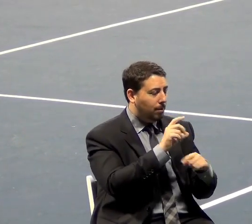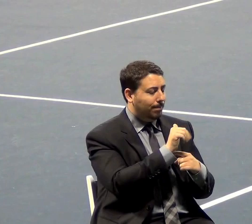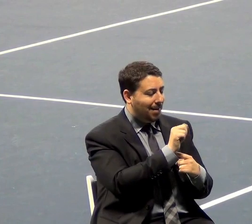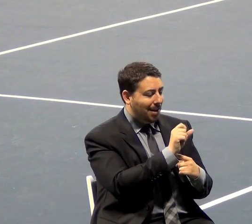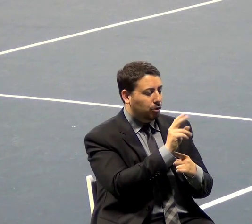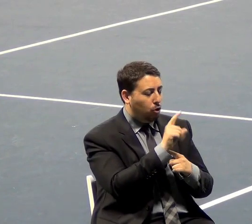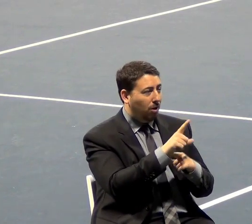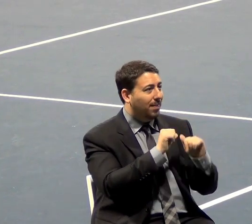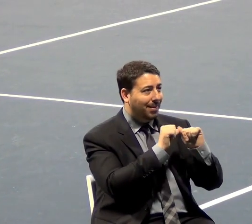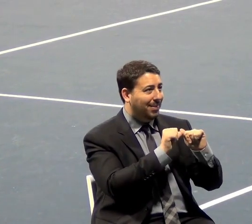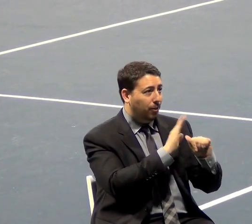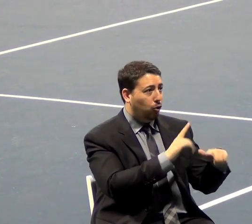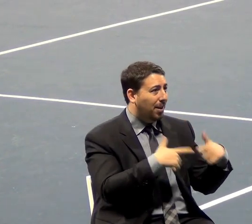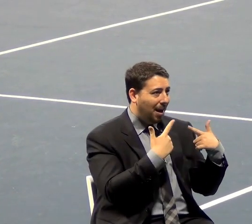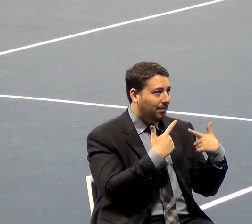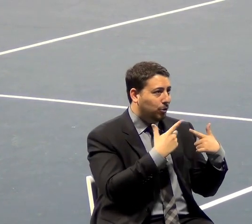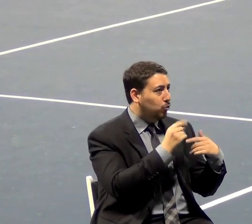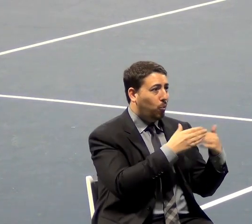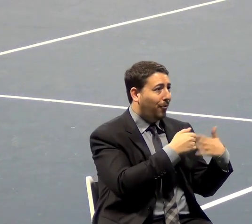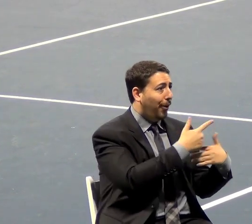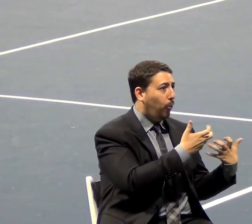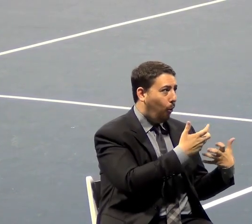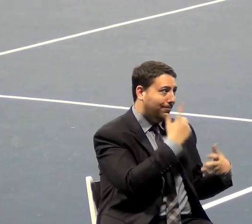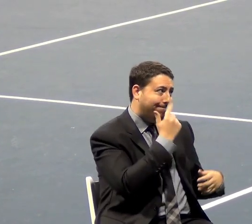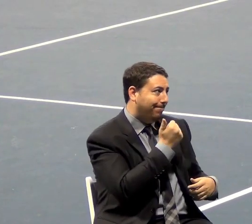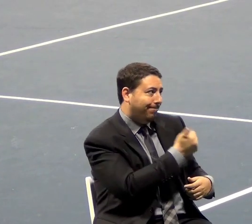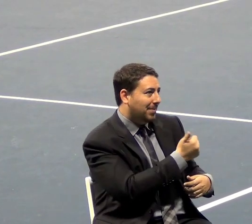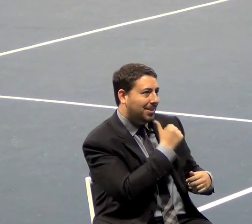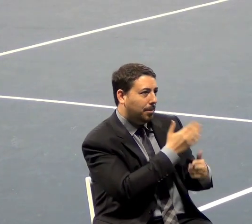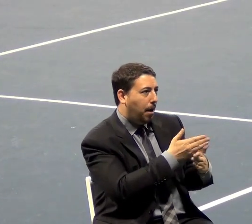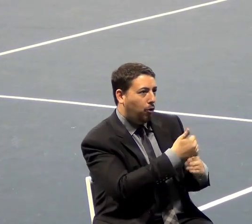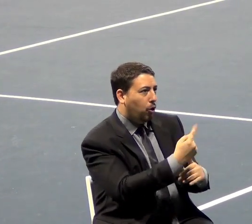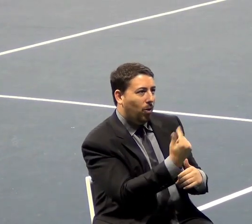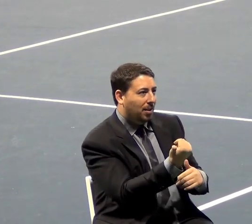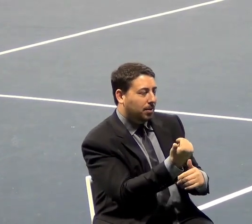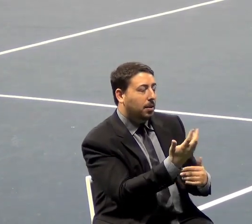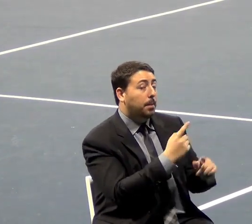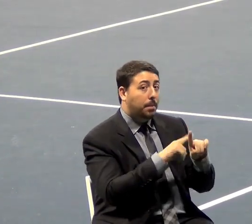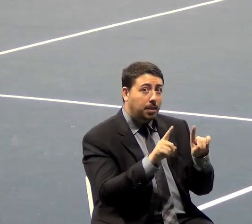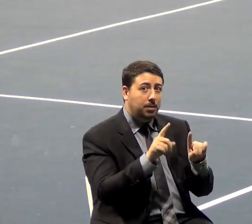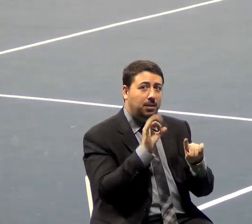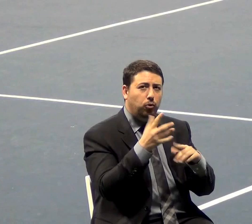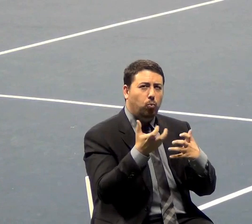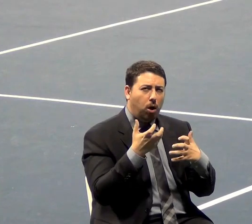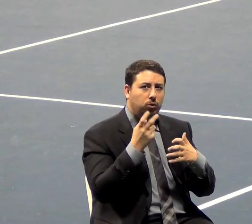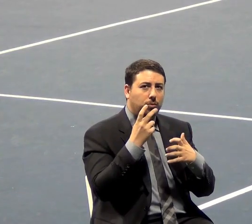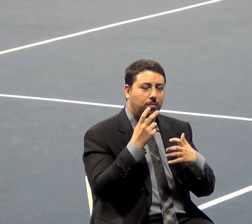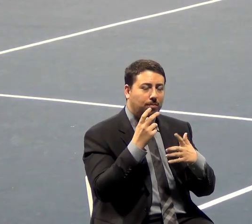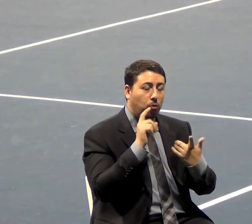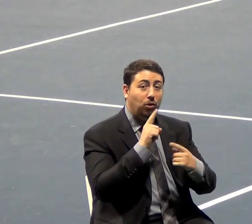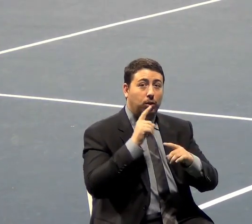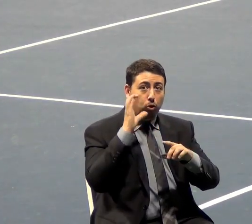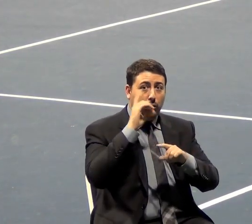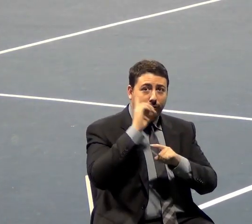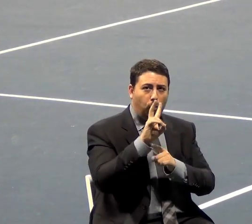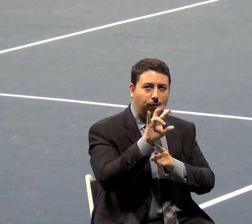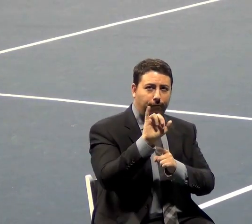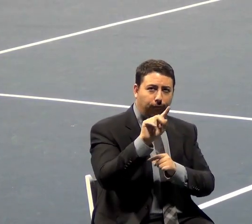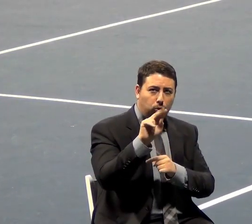they want and not bother anybody else, that's beside the point. But if you want to, seeking virtue and excellence and expanding oneself